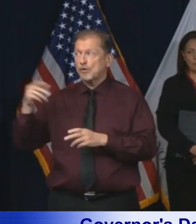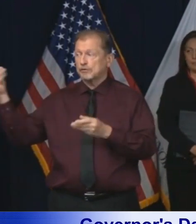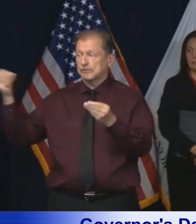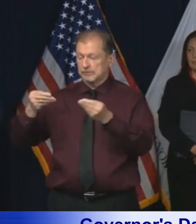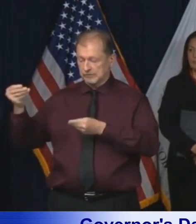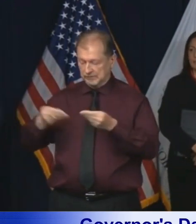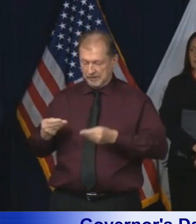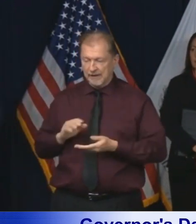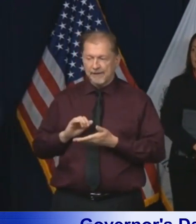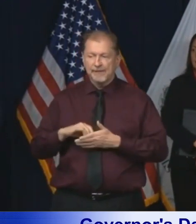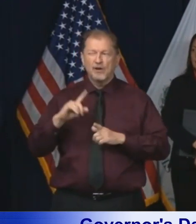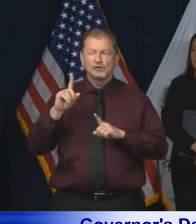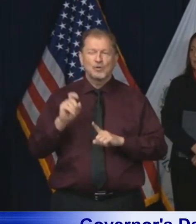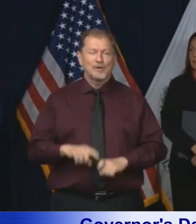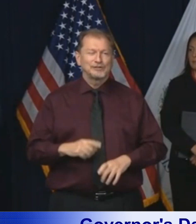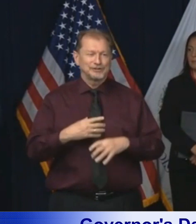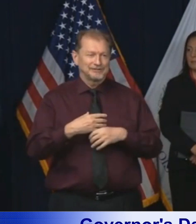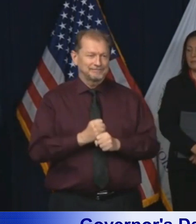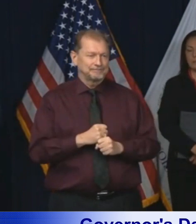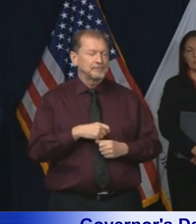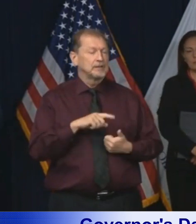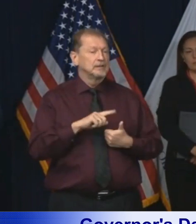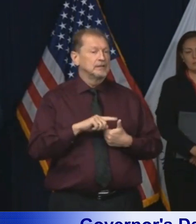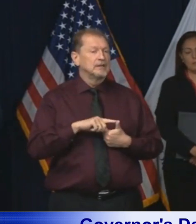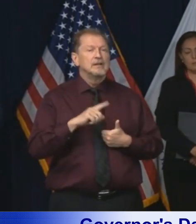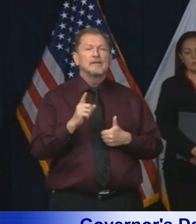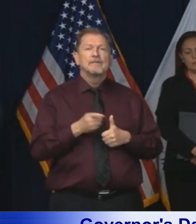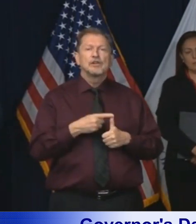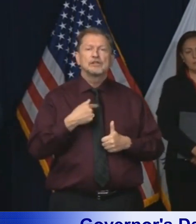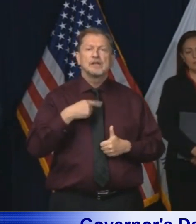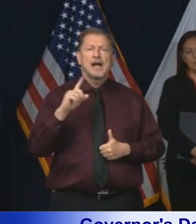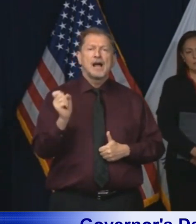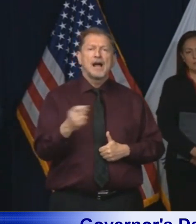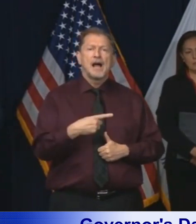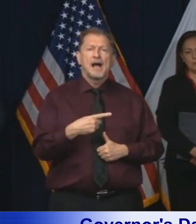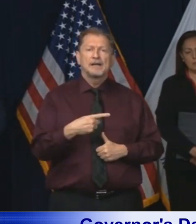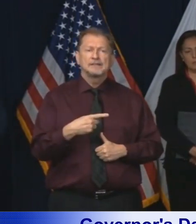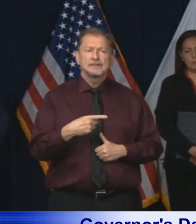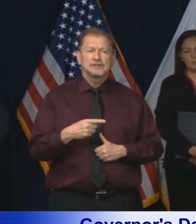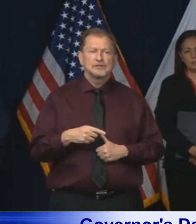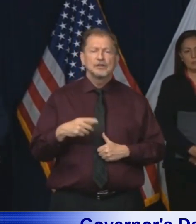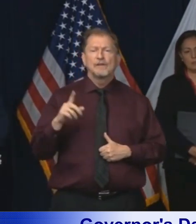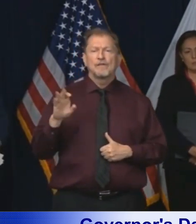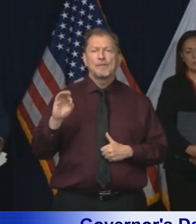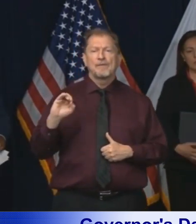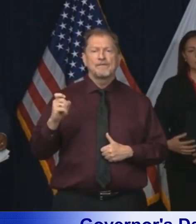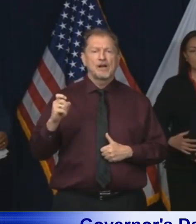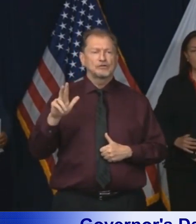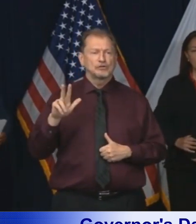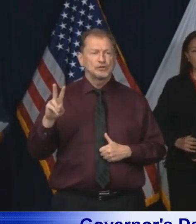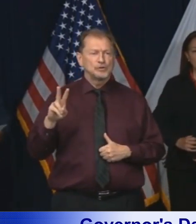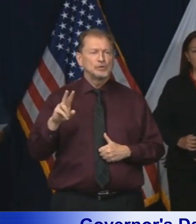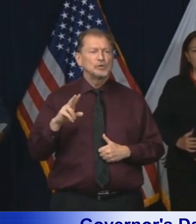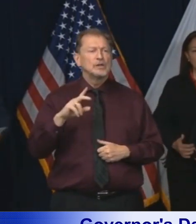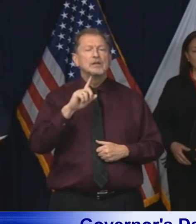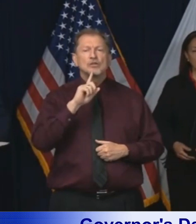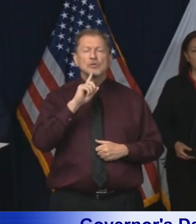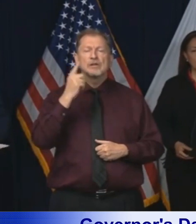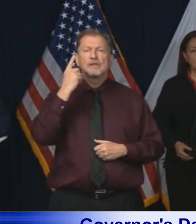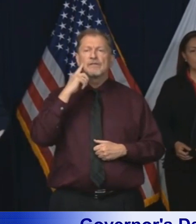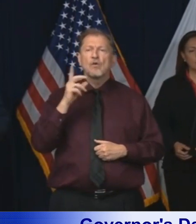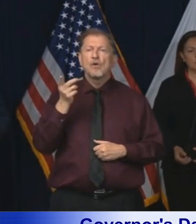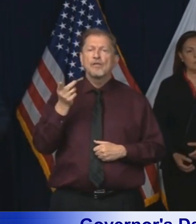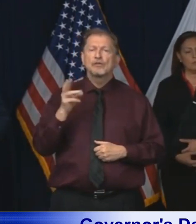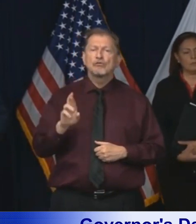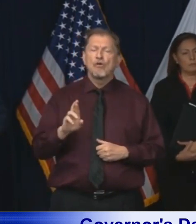Great. The first one that I want to ask is from Tia from FOX32. It's actually for the doctor.